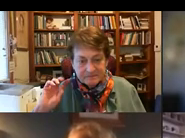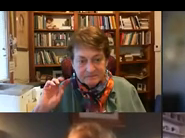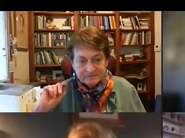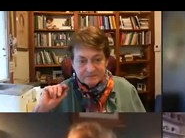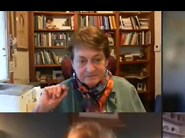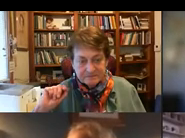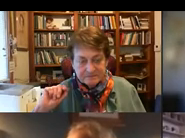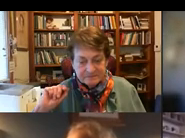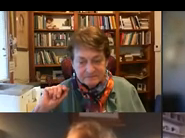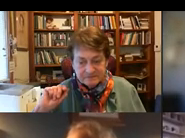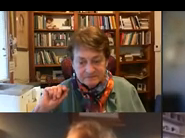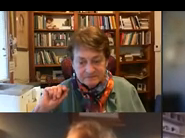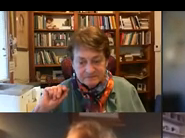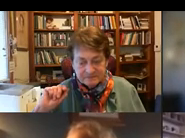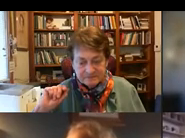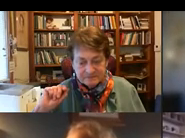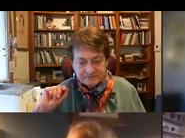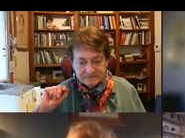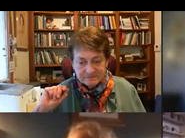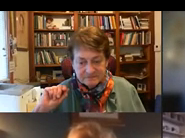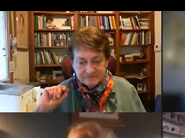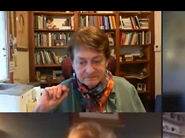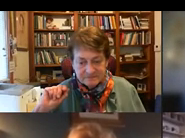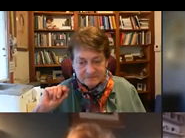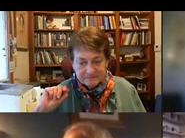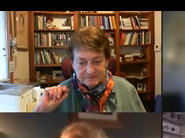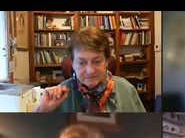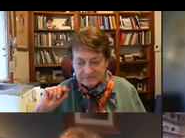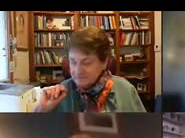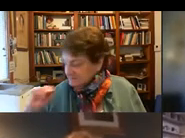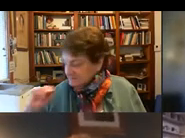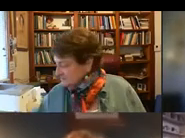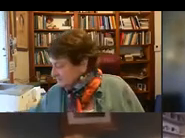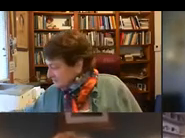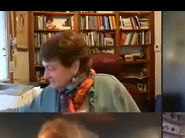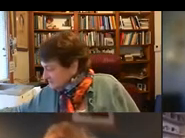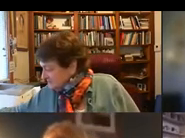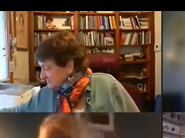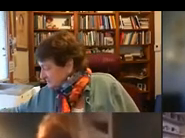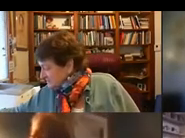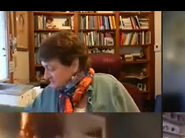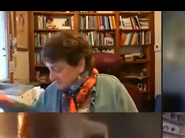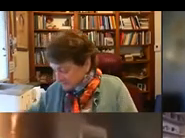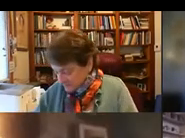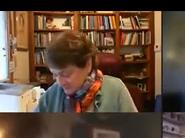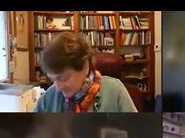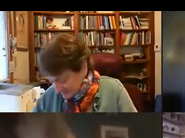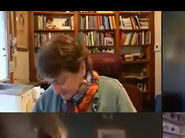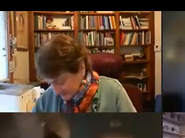i have two processes when i write a poem one of them is that there's an emotion that i want to express but it